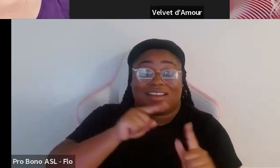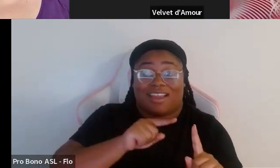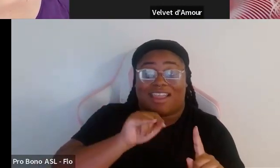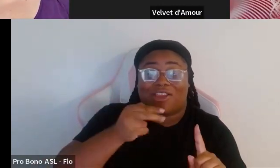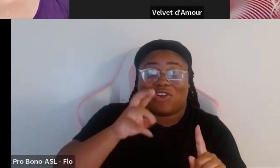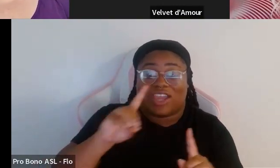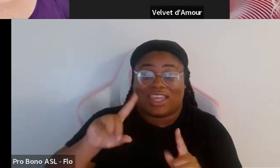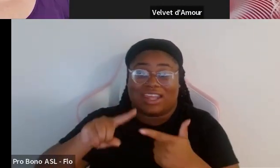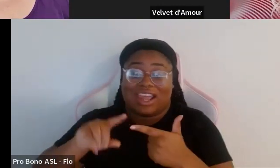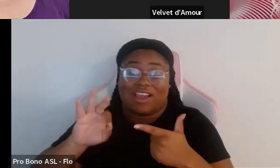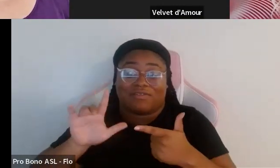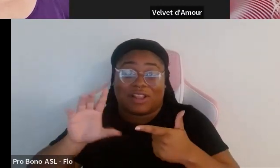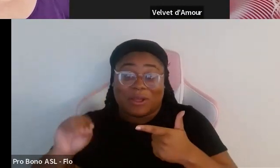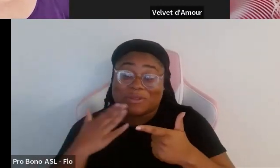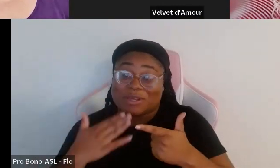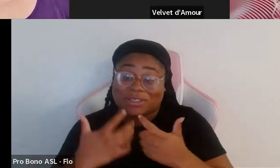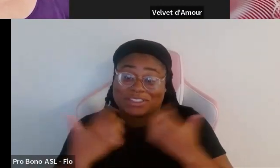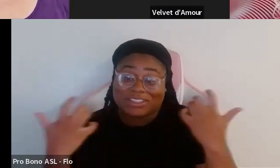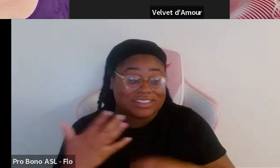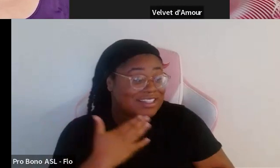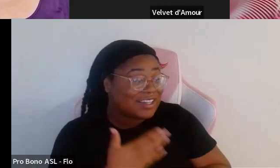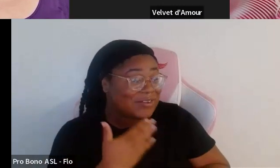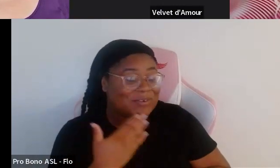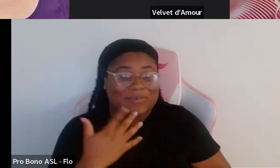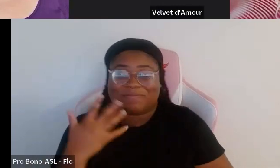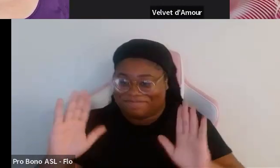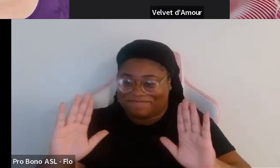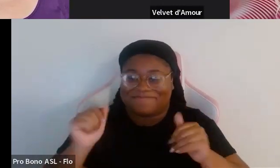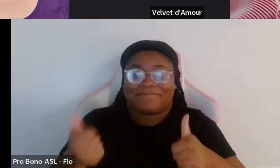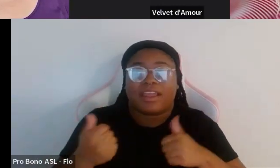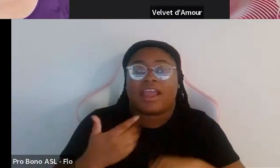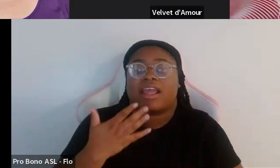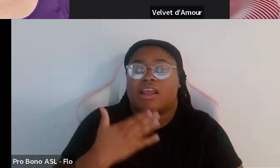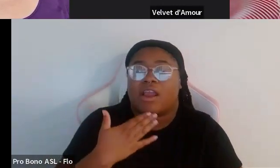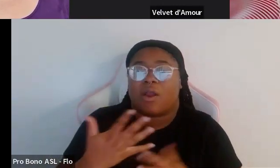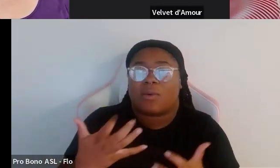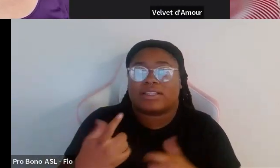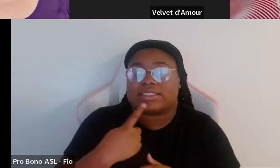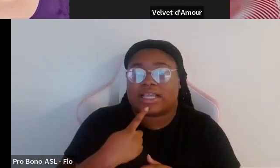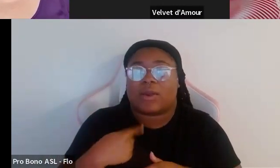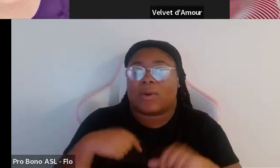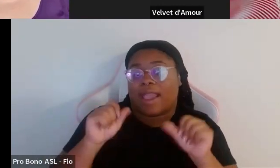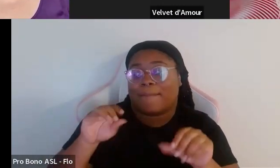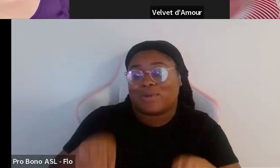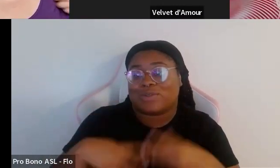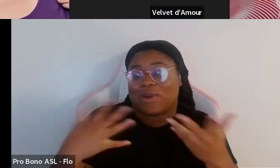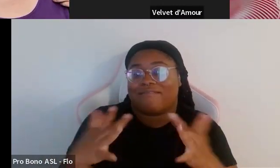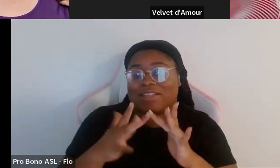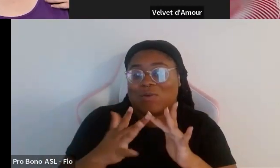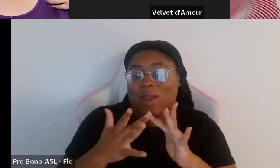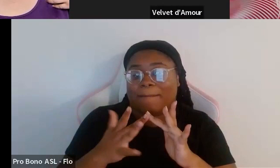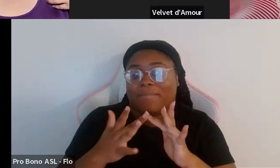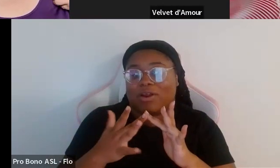thank you so much and just want to say you know we were able to offer these webinars